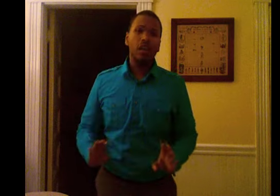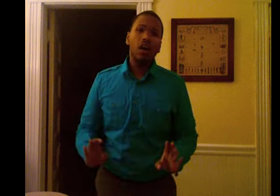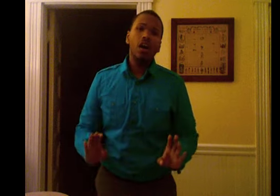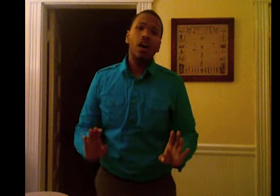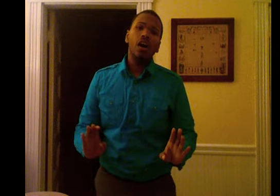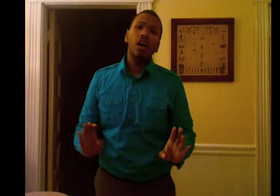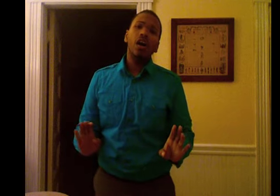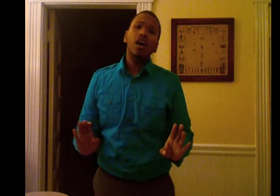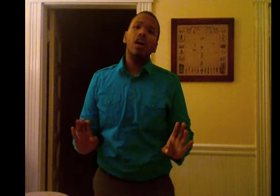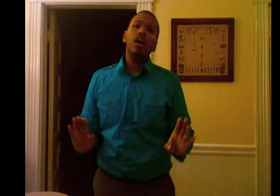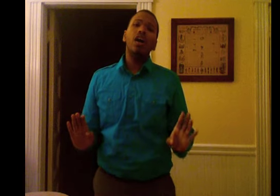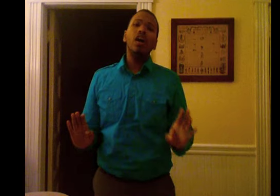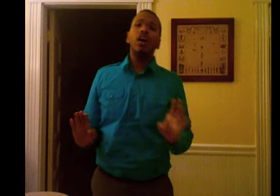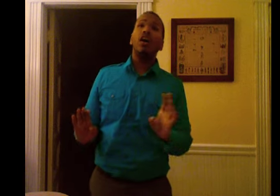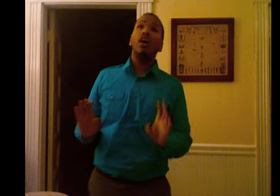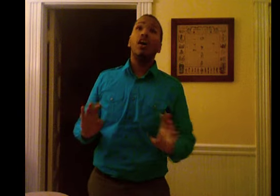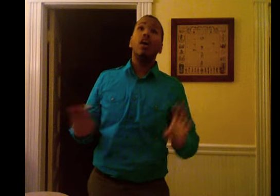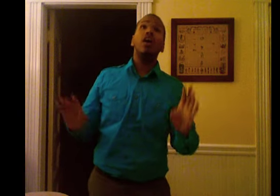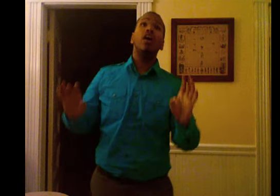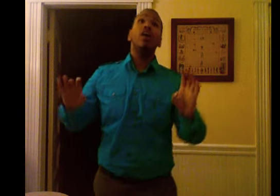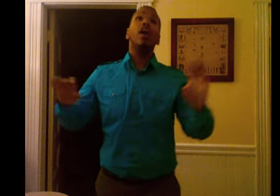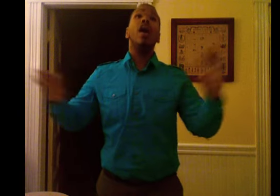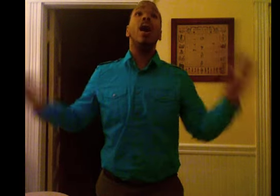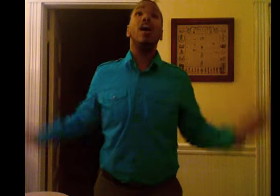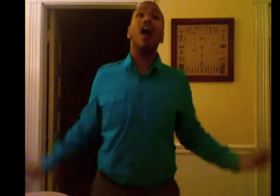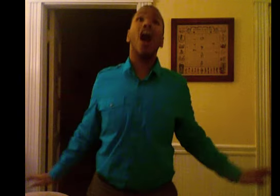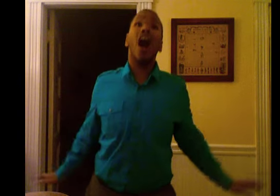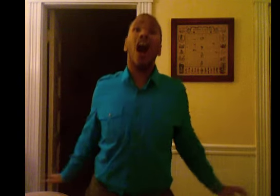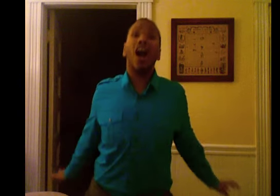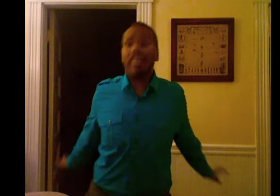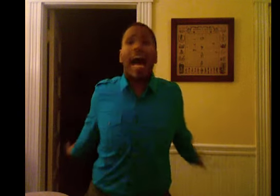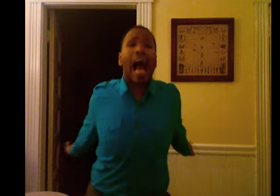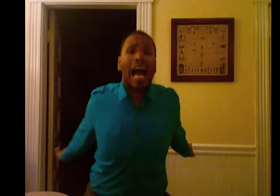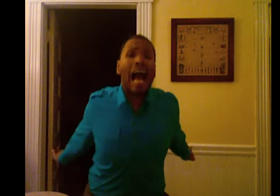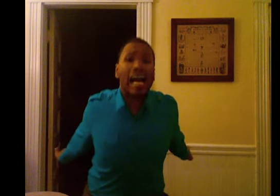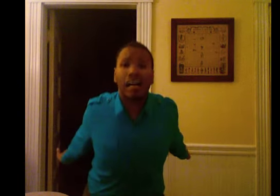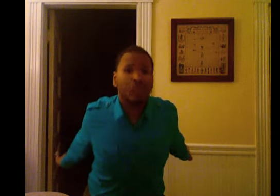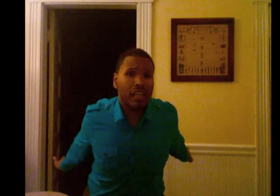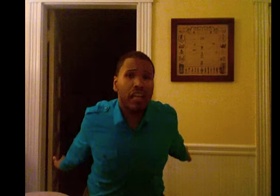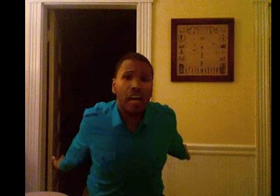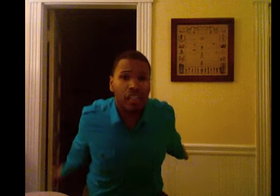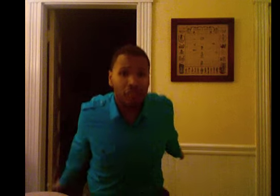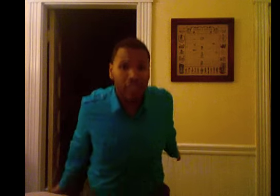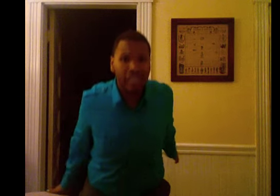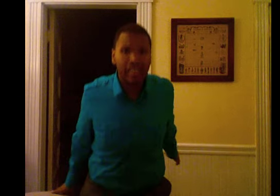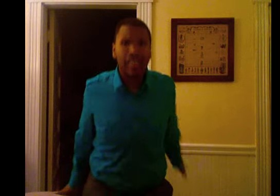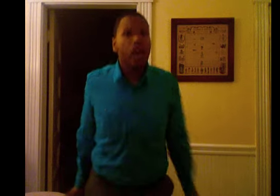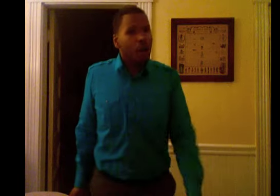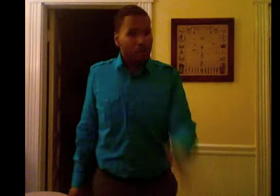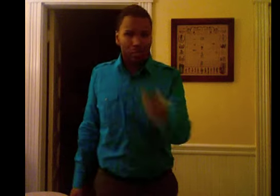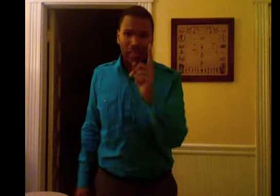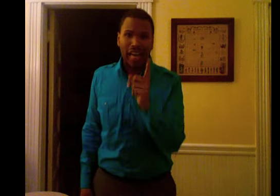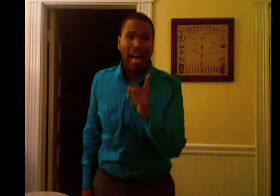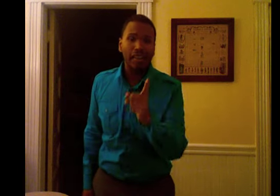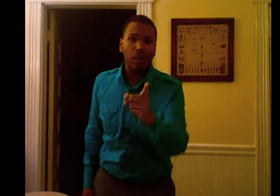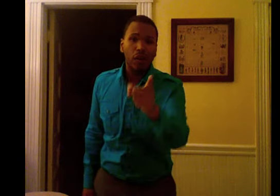long time coming, but I know